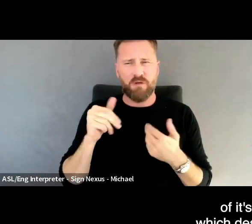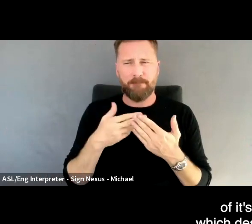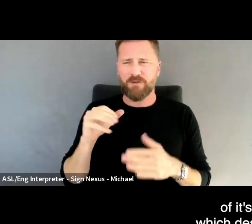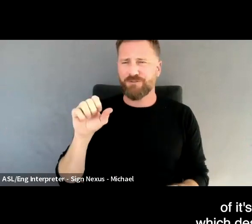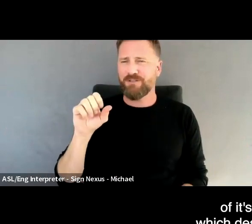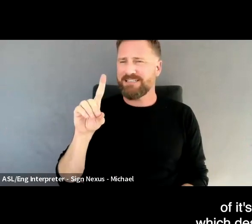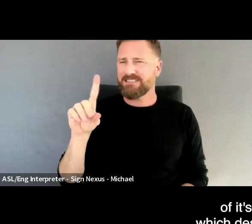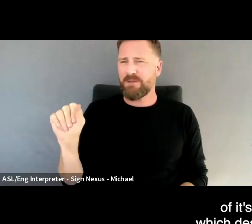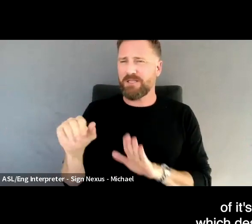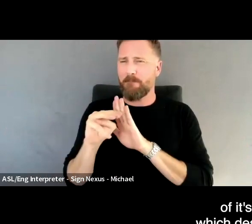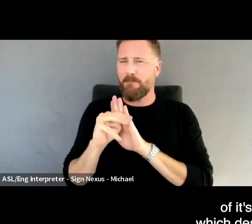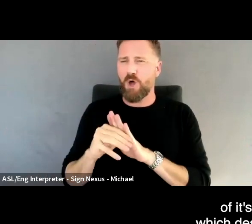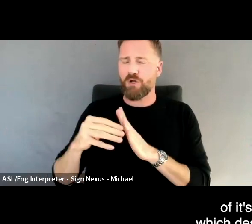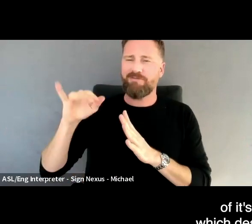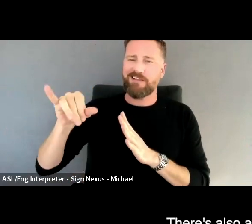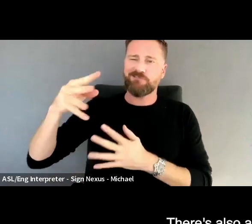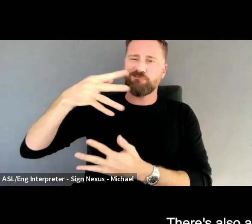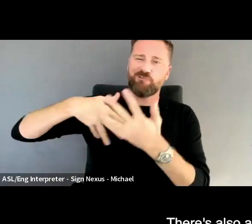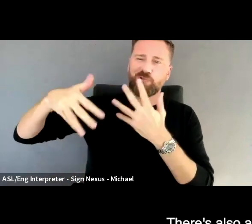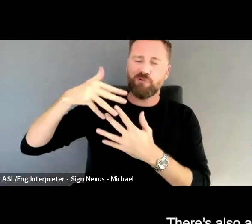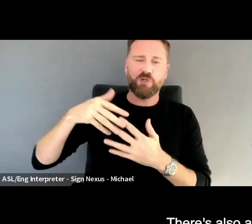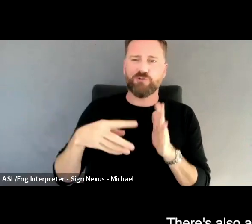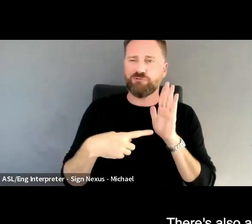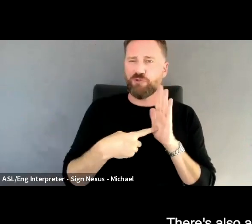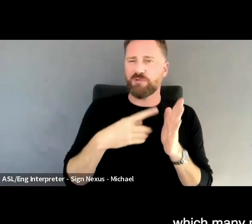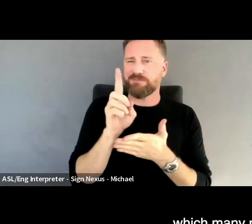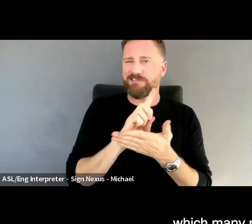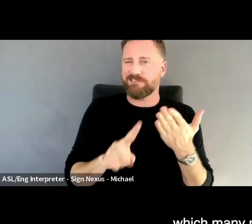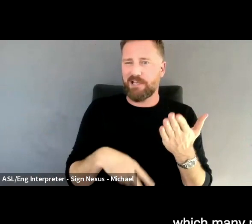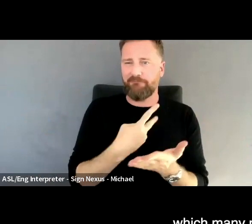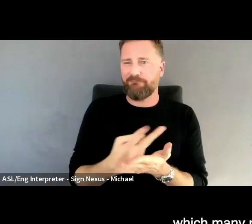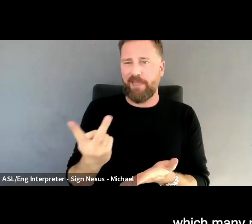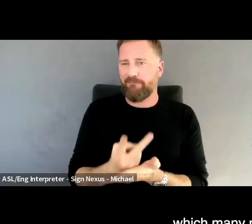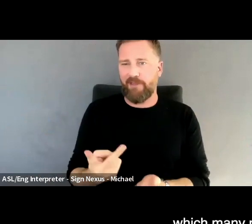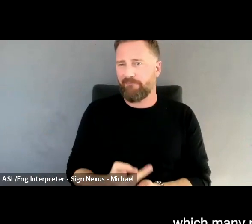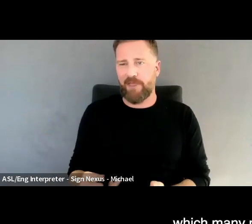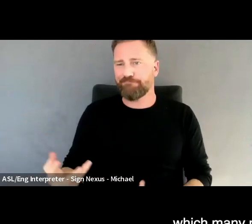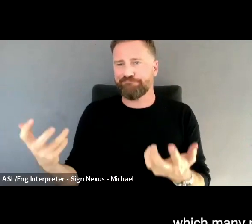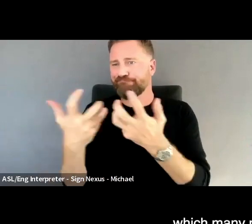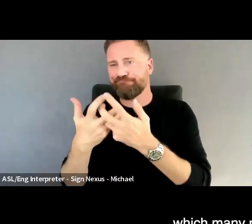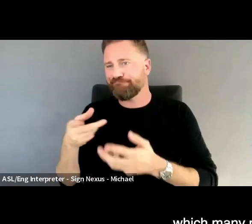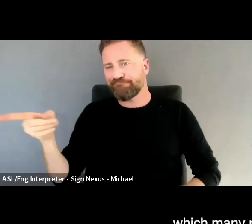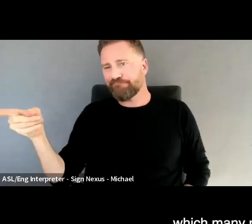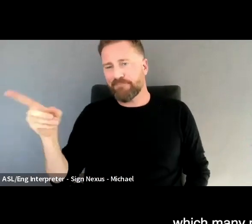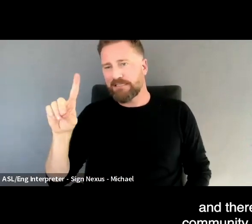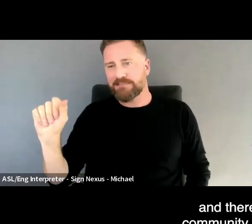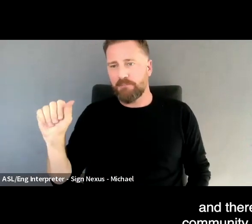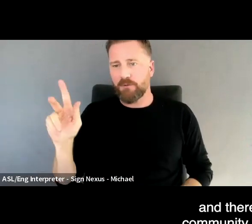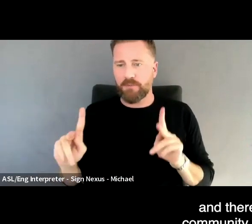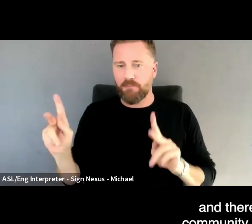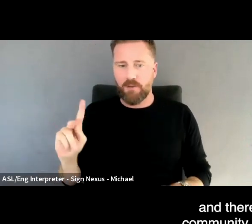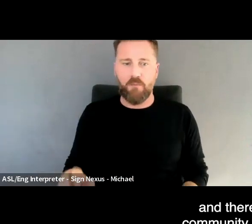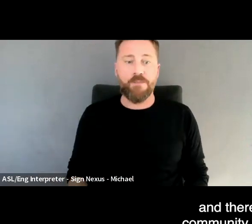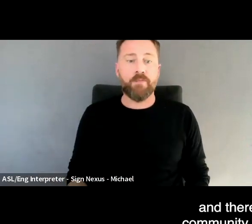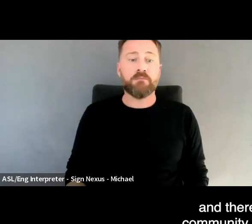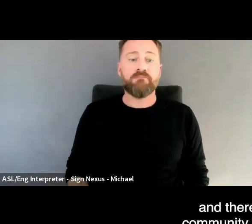point at which design fails people. There's also an identity of disability, which many people own and love. And there's a